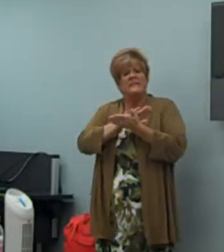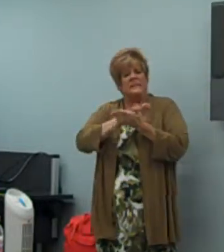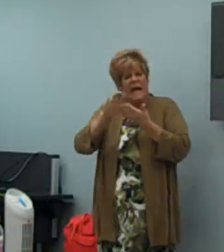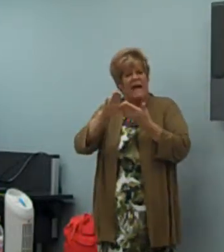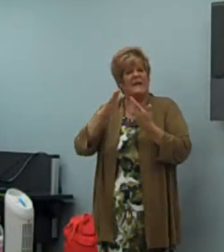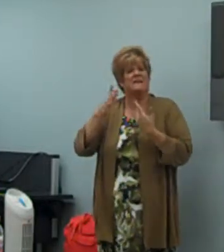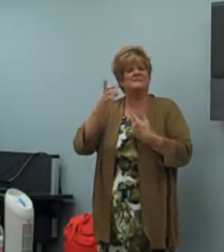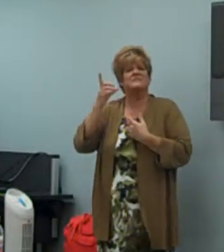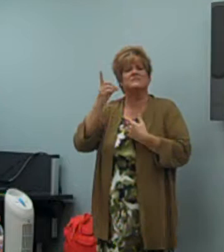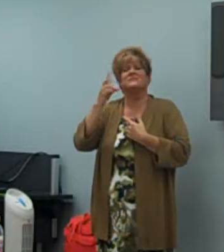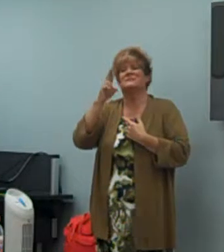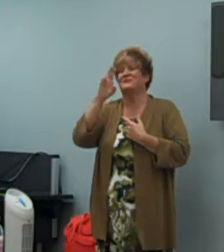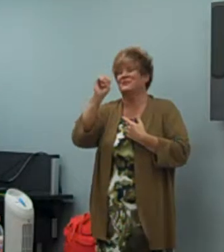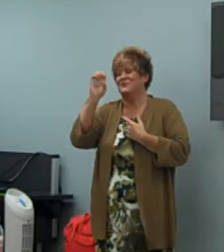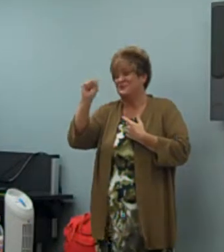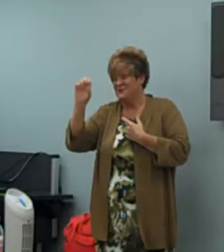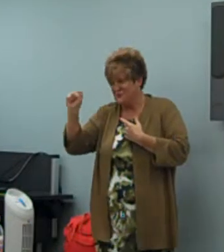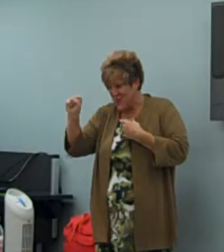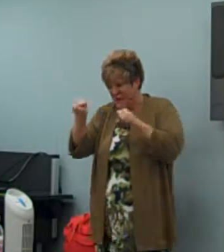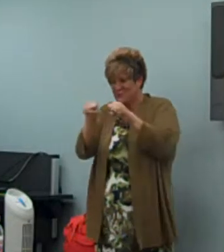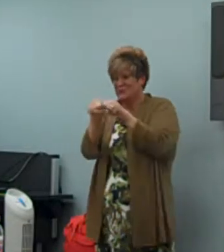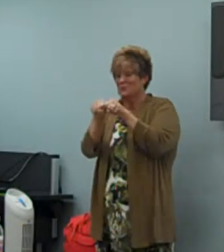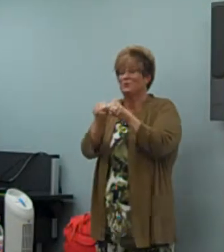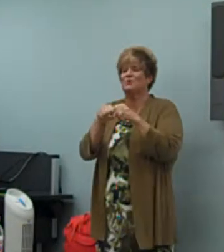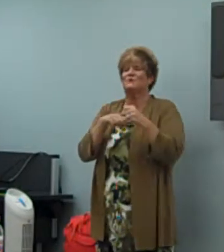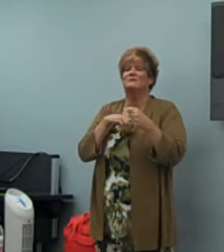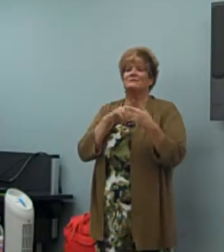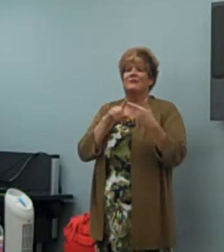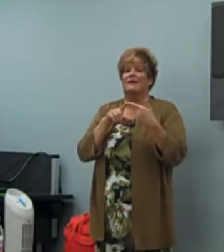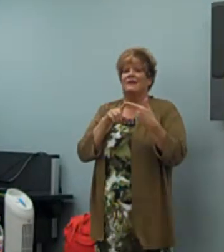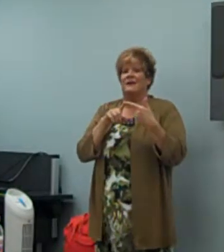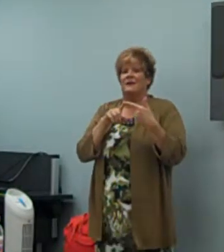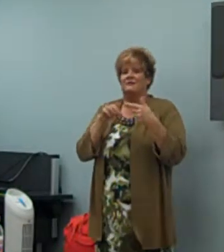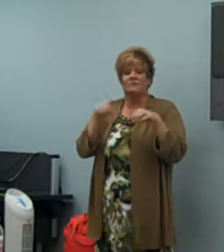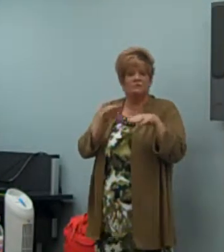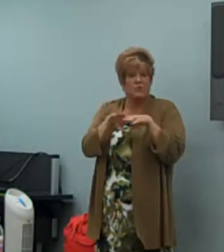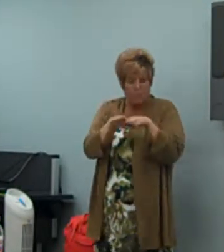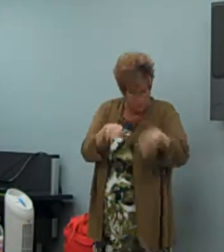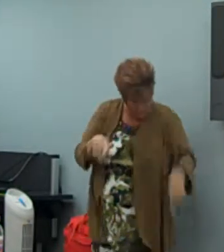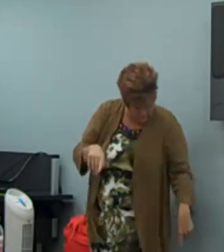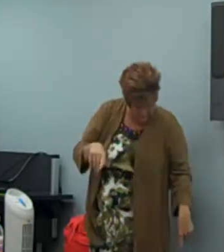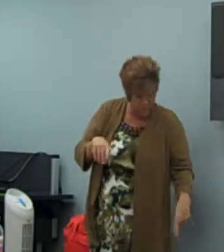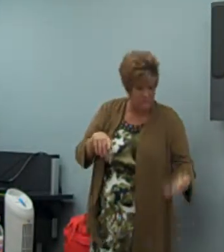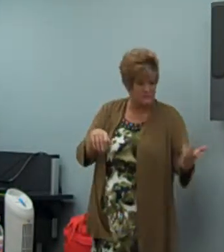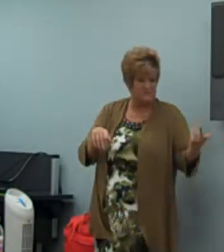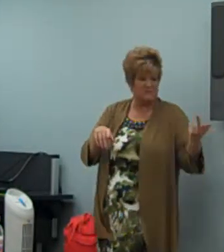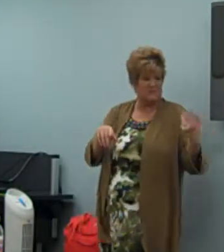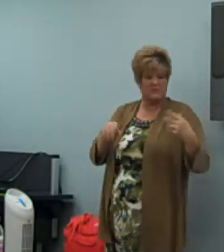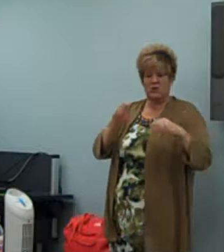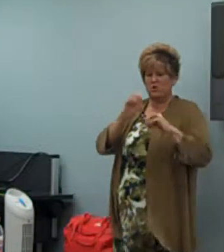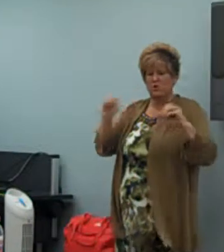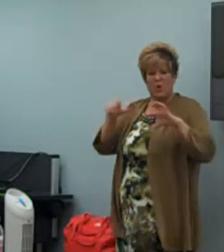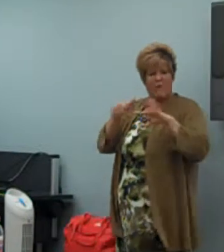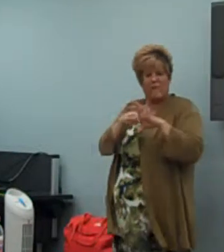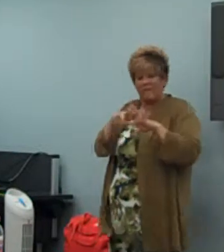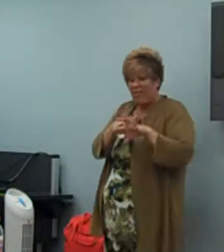shoes, they have to be, you know, nicer shoes, like dress shoes. Um, you can wear boots as well,